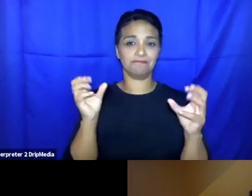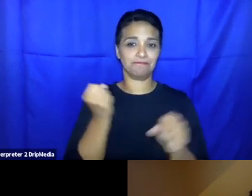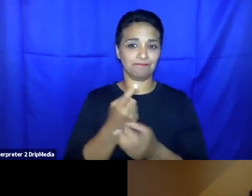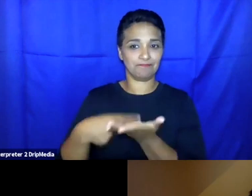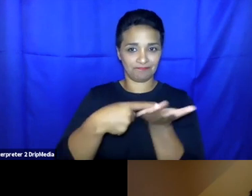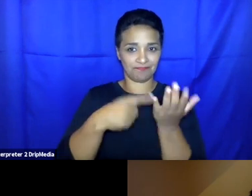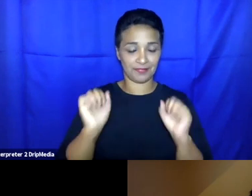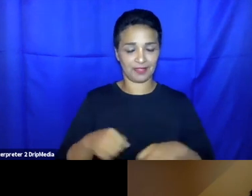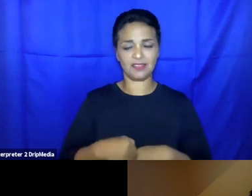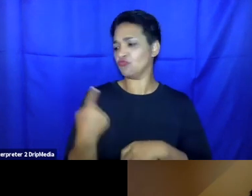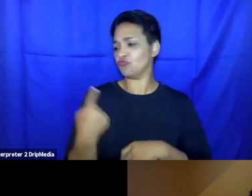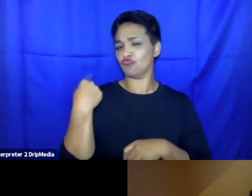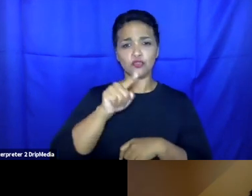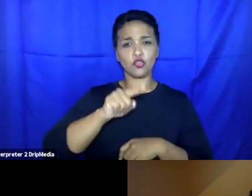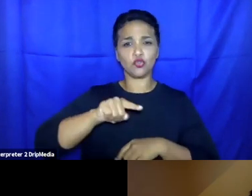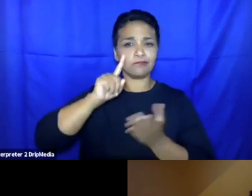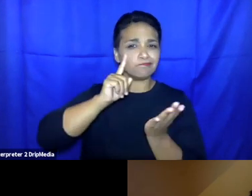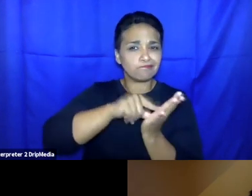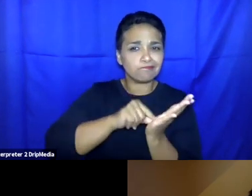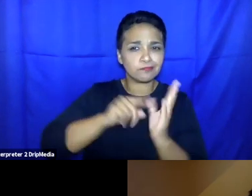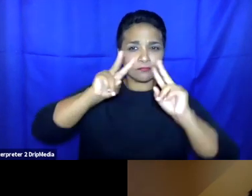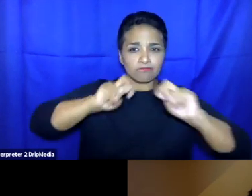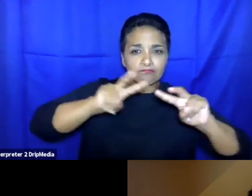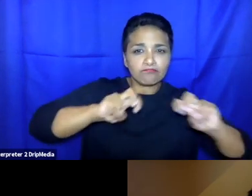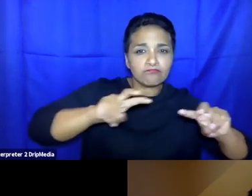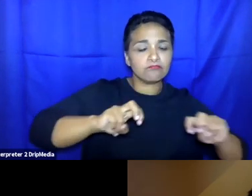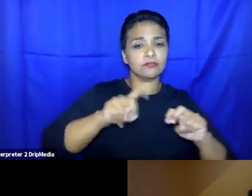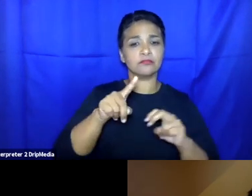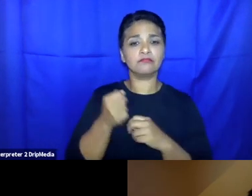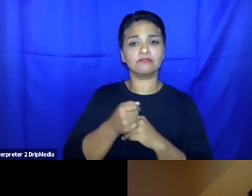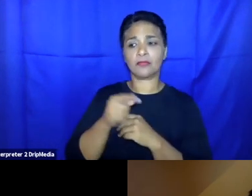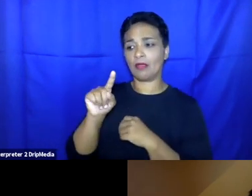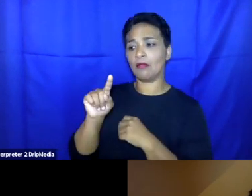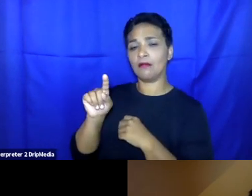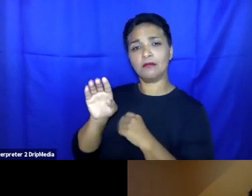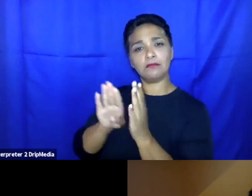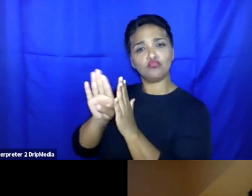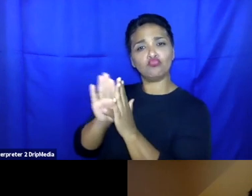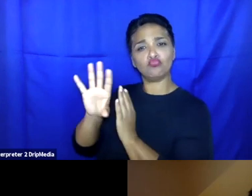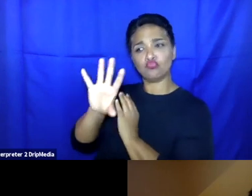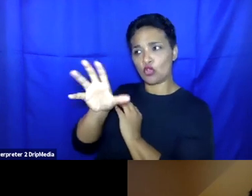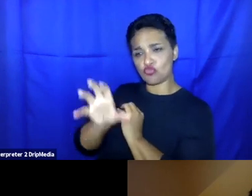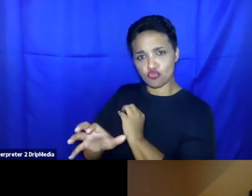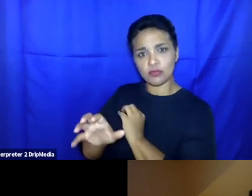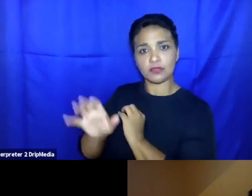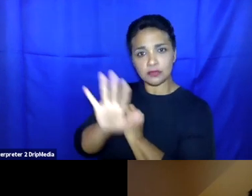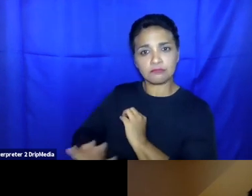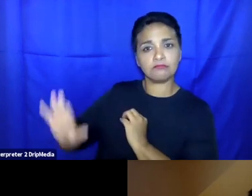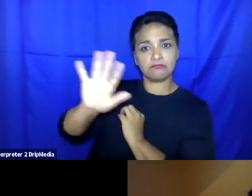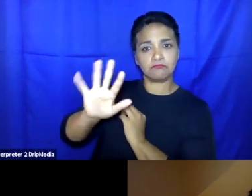study with Professor Vester Hansen on new arrangements with third countries, in the area of asylum, in the context of the ASIL project. One